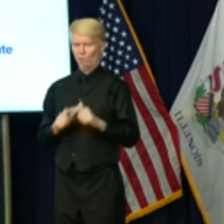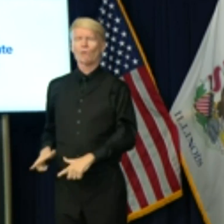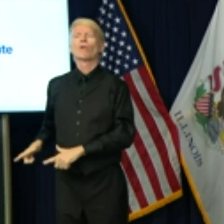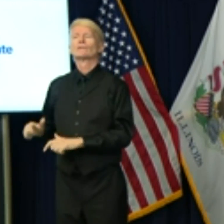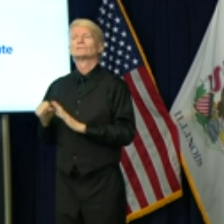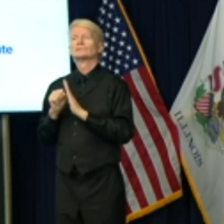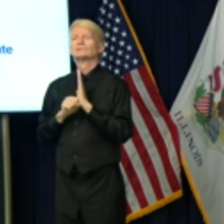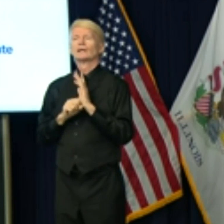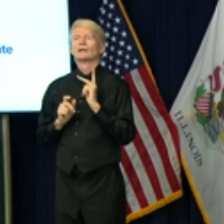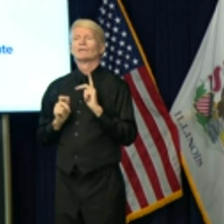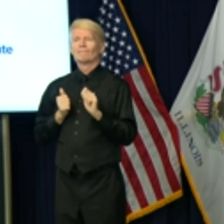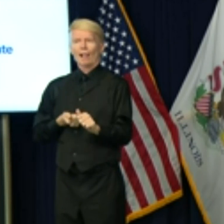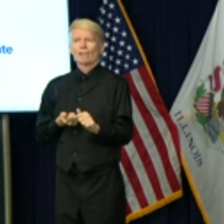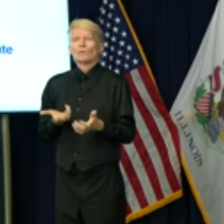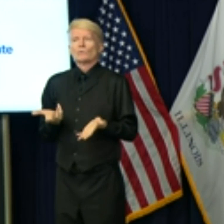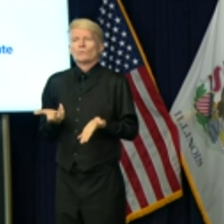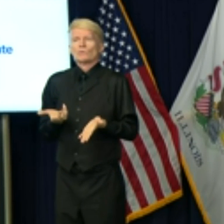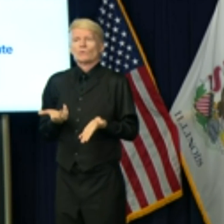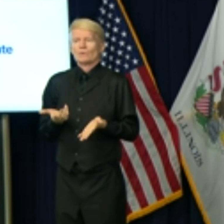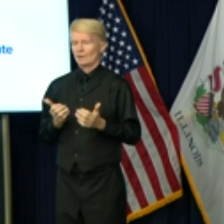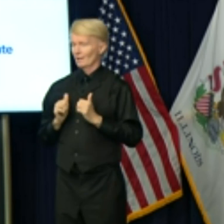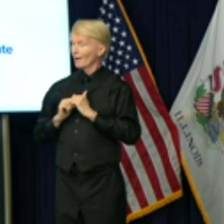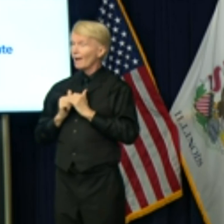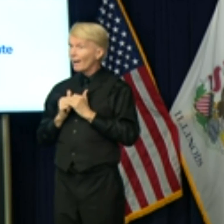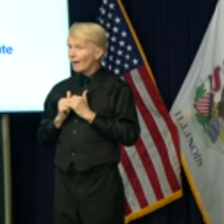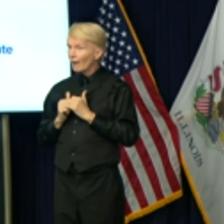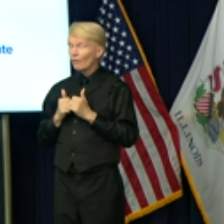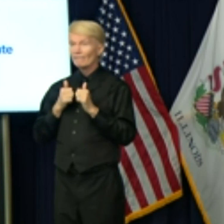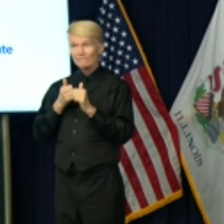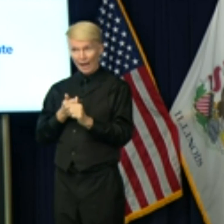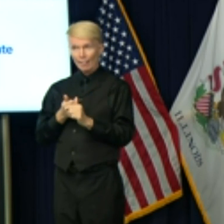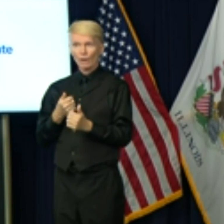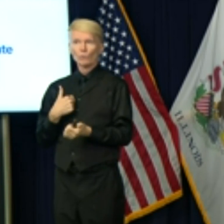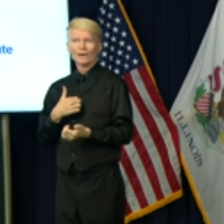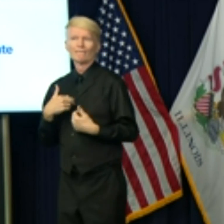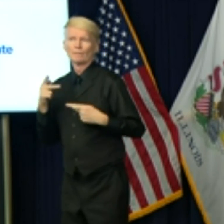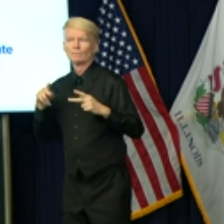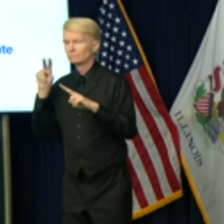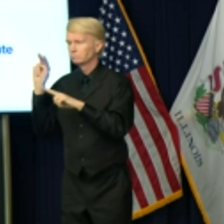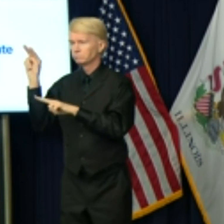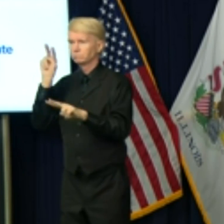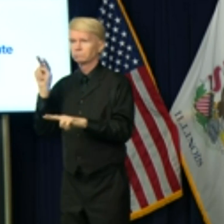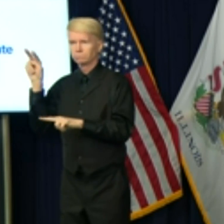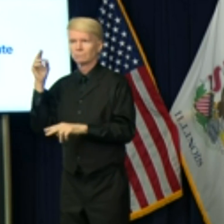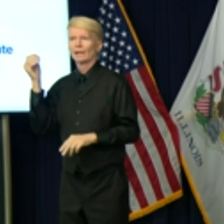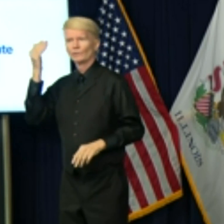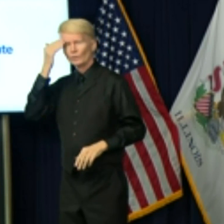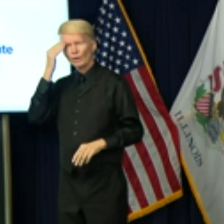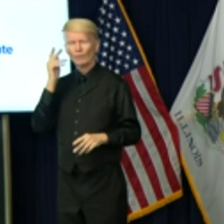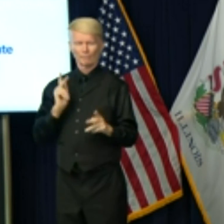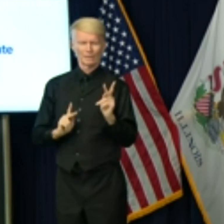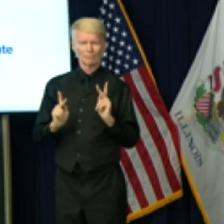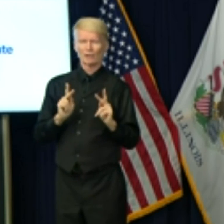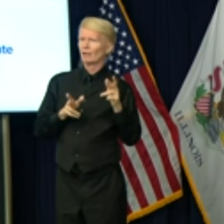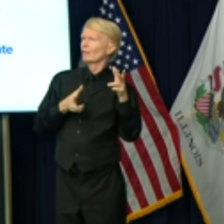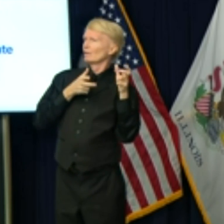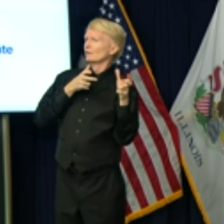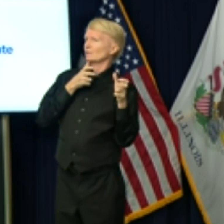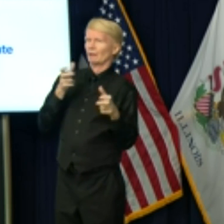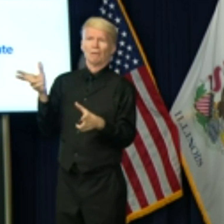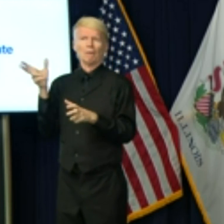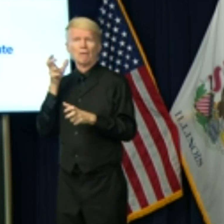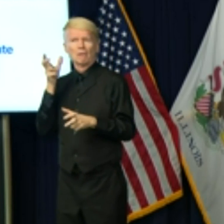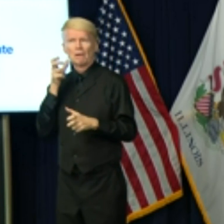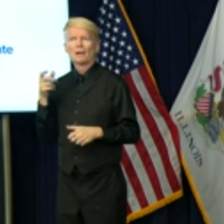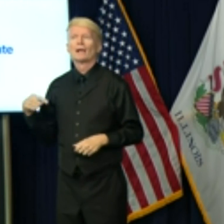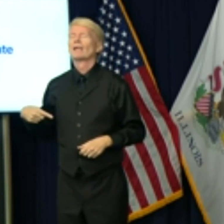do so. That's number one. How would they be followed? That's how they get followed. And we also know that the public listens and the public knows